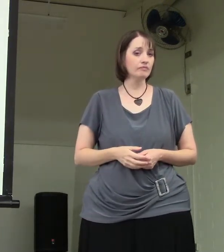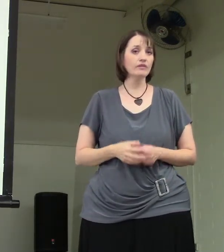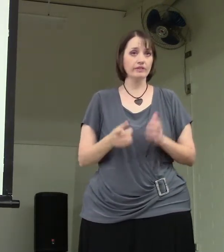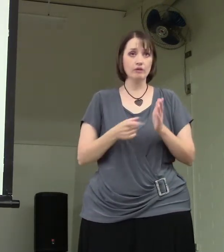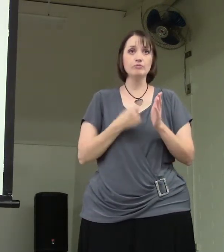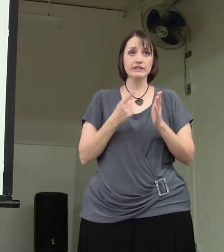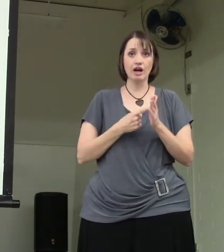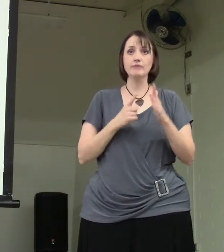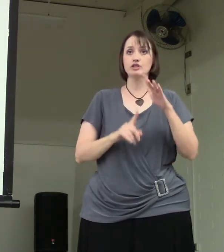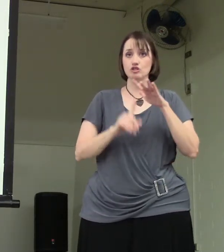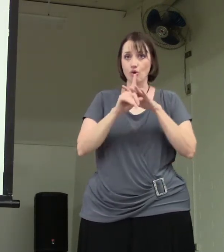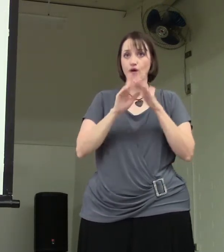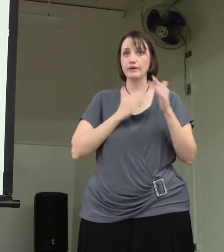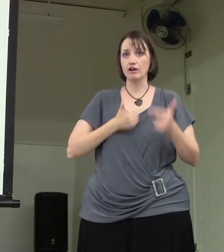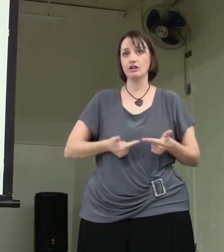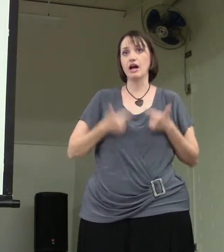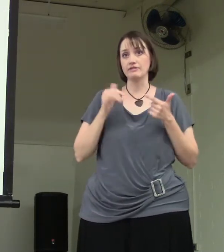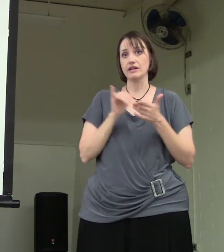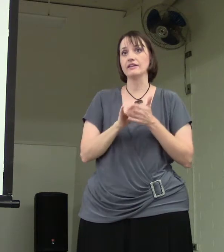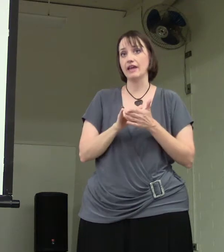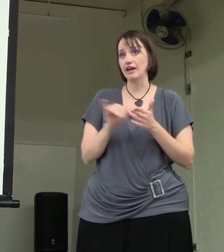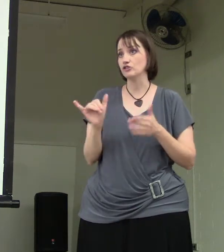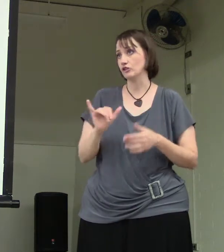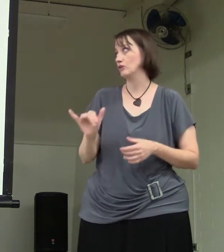There will be times that show up in our lives like that, too.